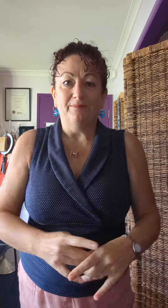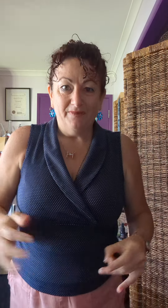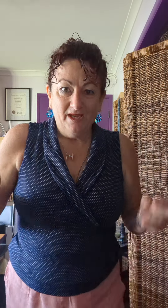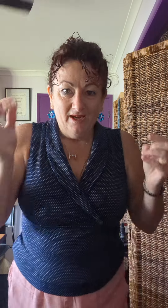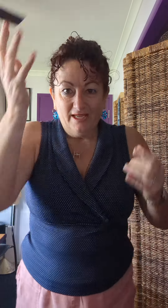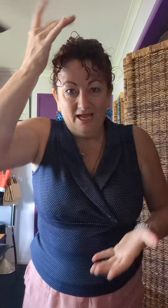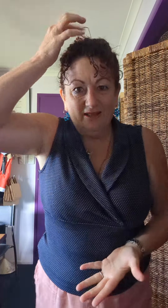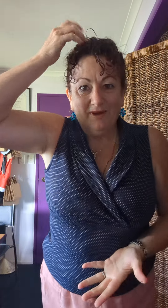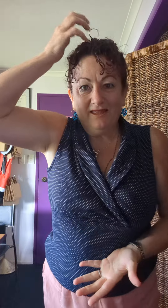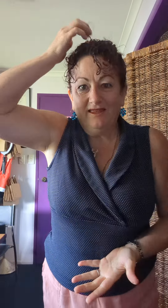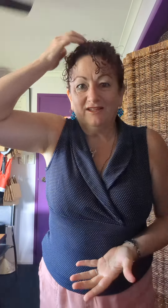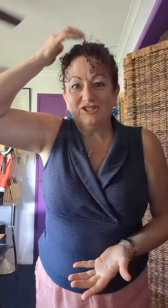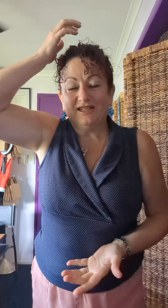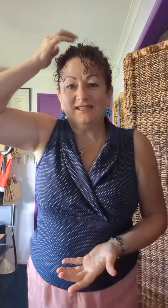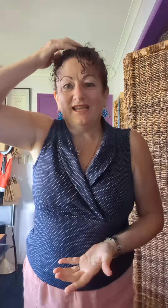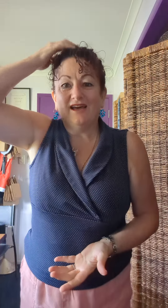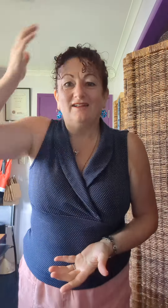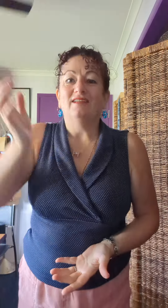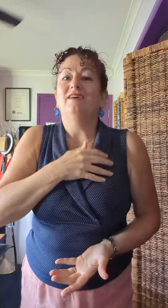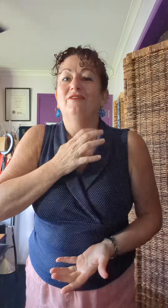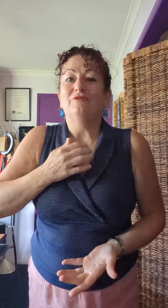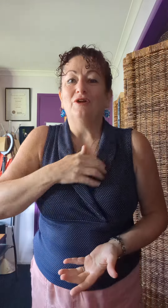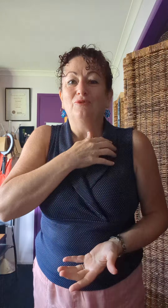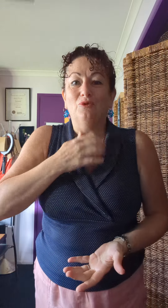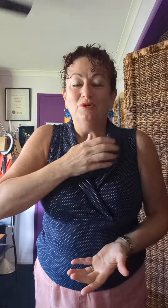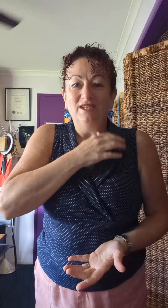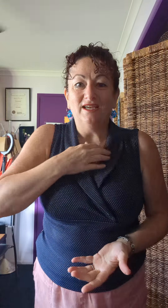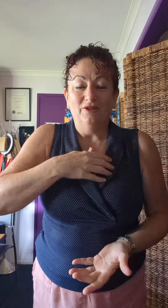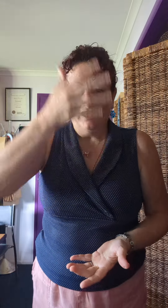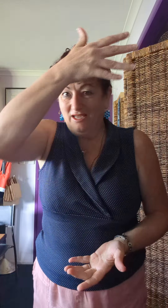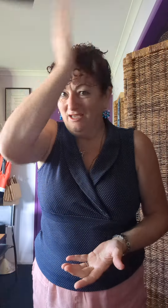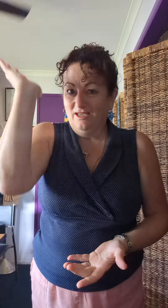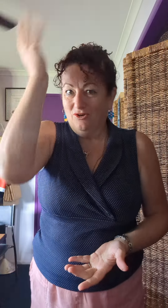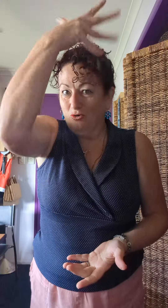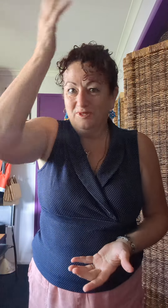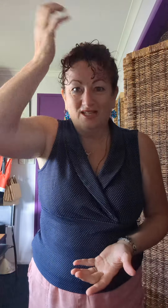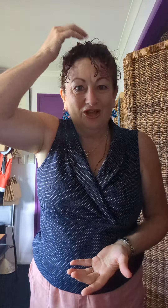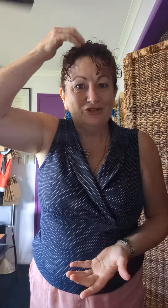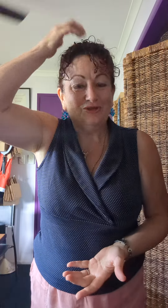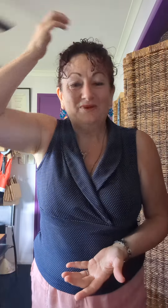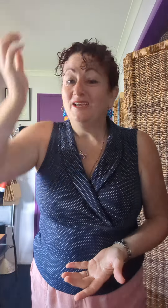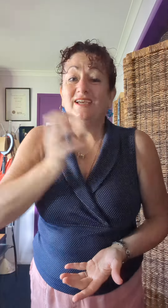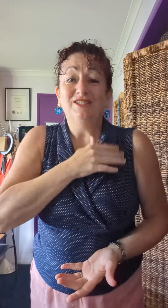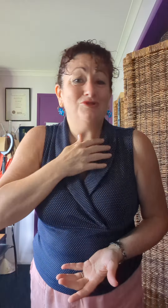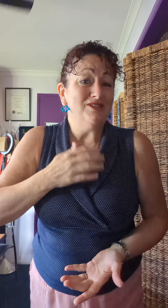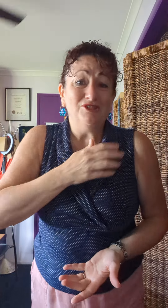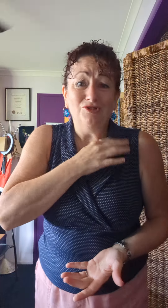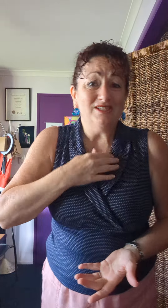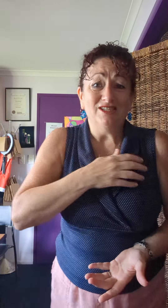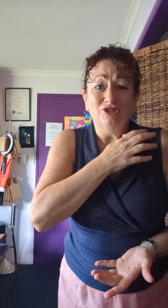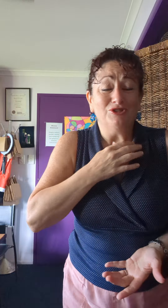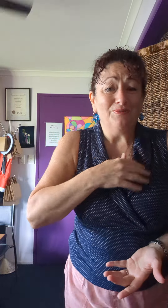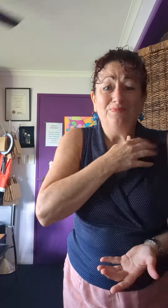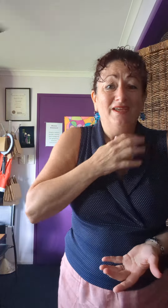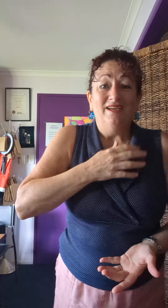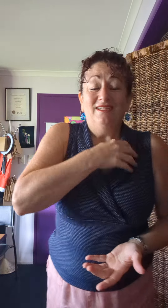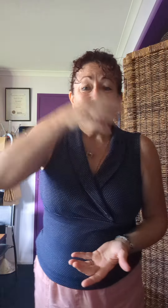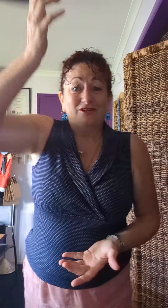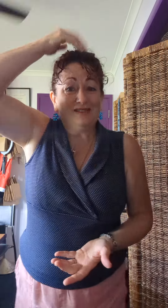Okay, the main thing that shuts down the frontal cortex, the corpus callosum, is trust and trust issues. So